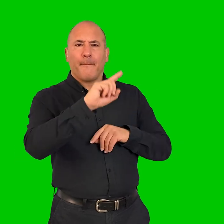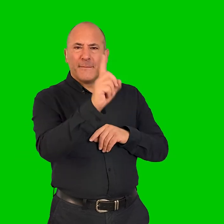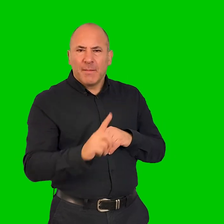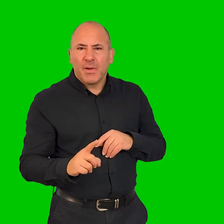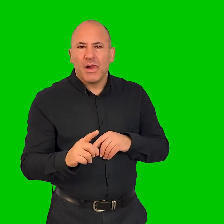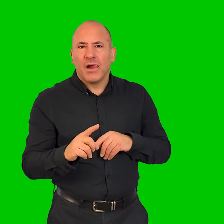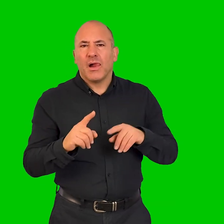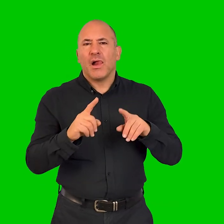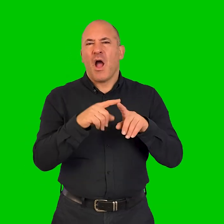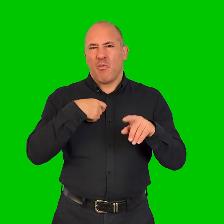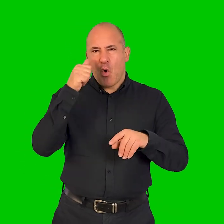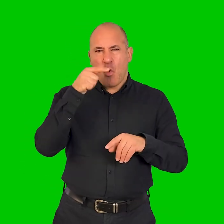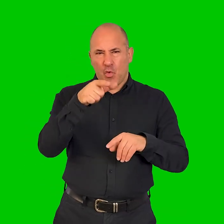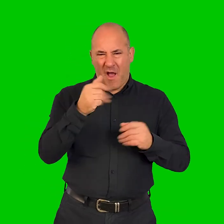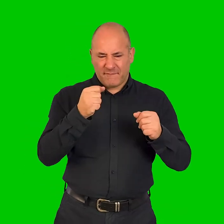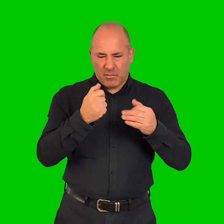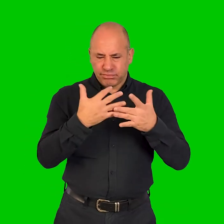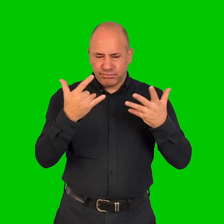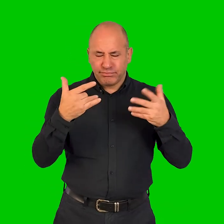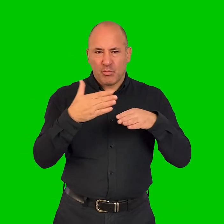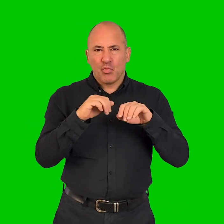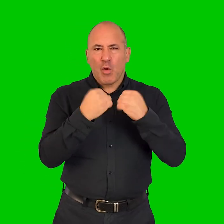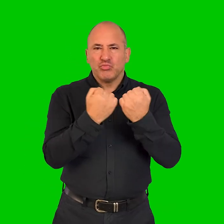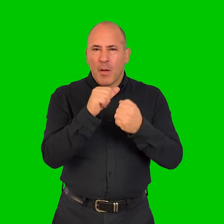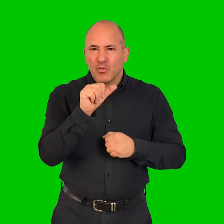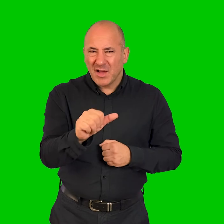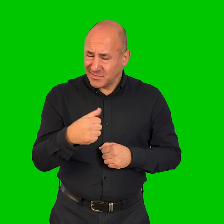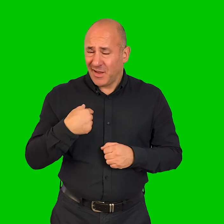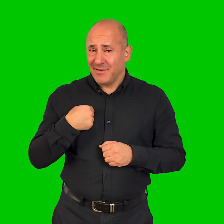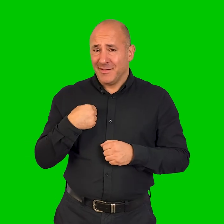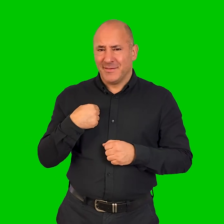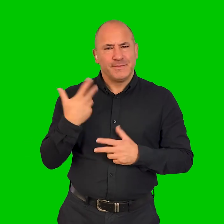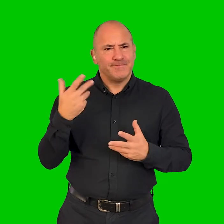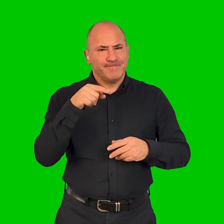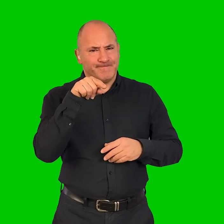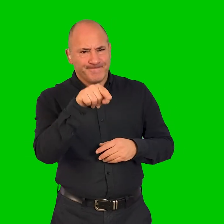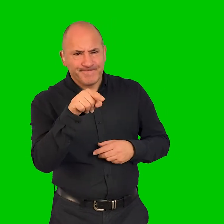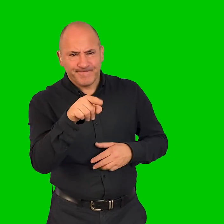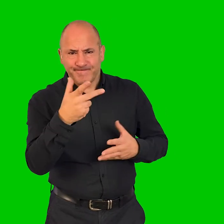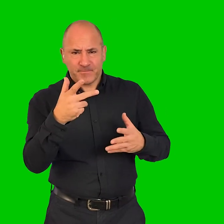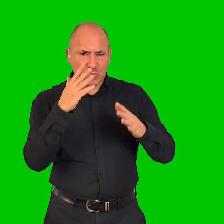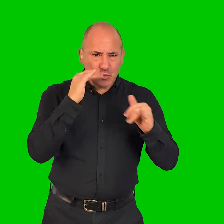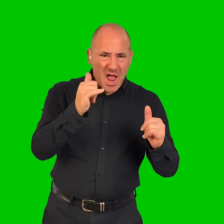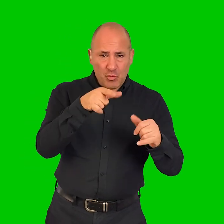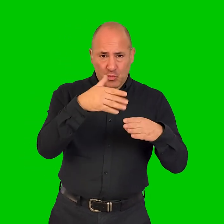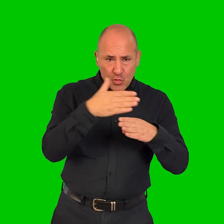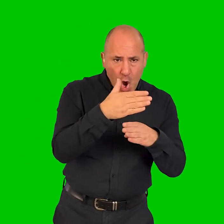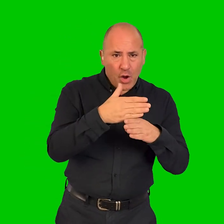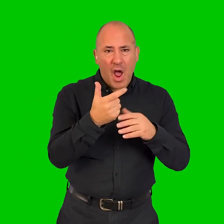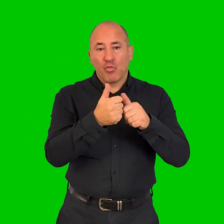people in terms of, I know you lead a lot of workshops, is that right? Yes, I do. So, what do you do to make sure that the work that you